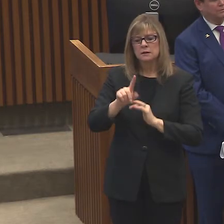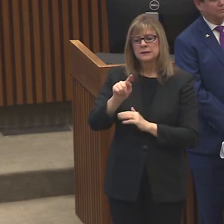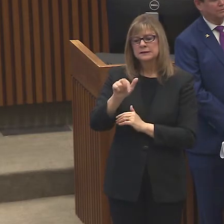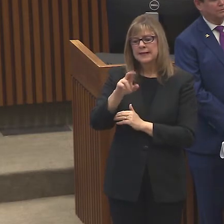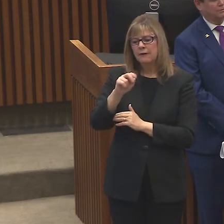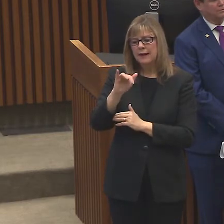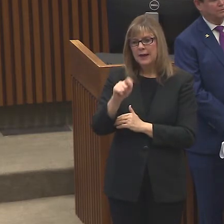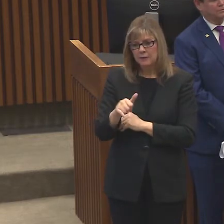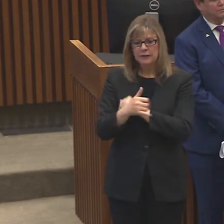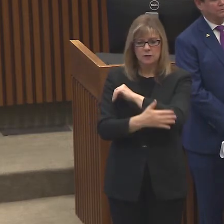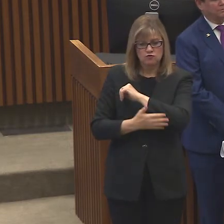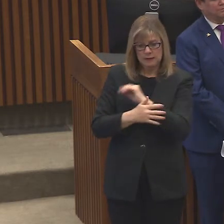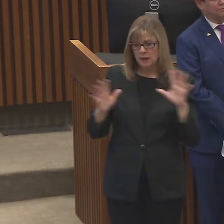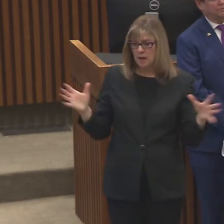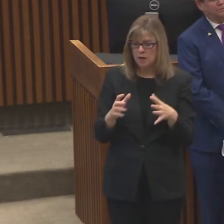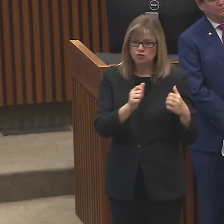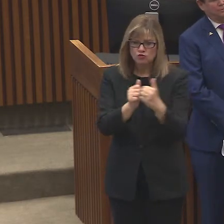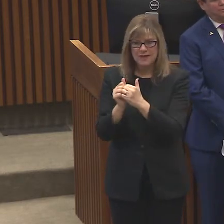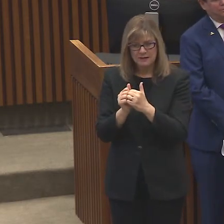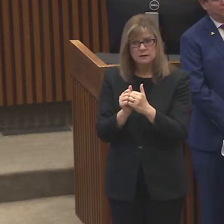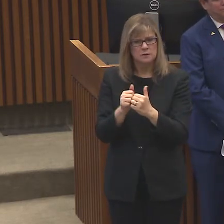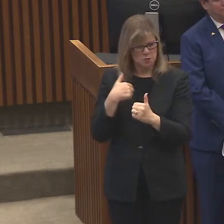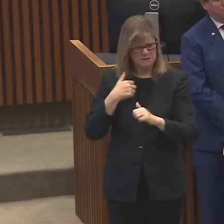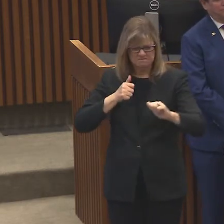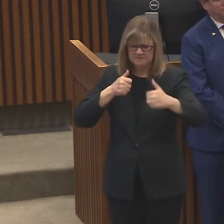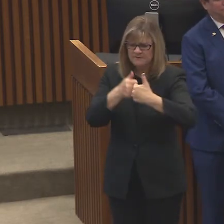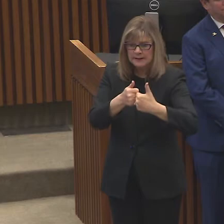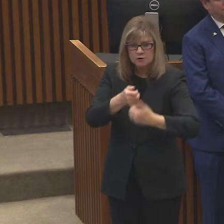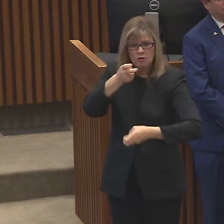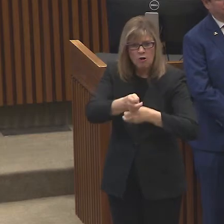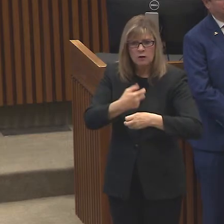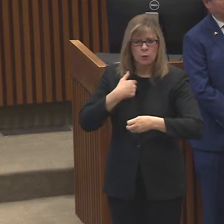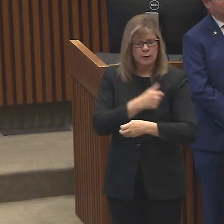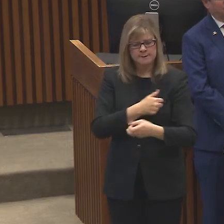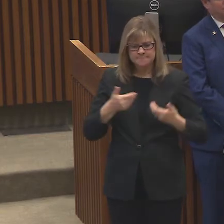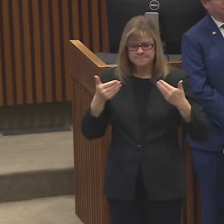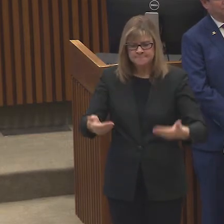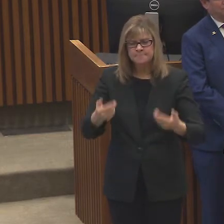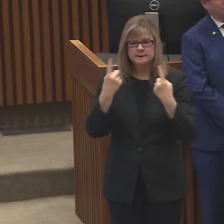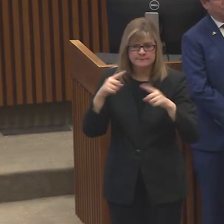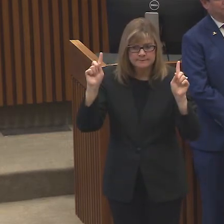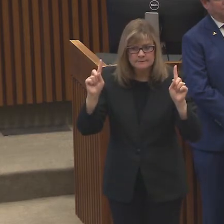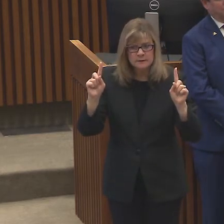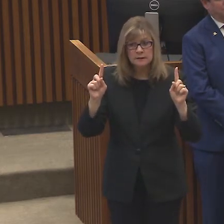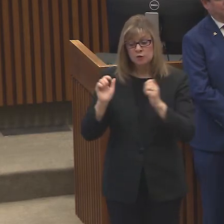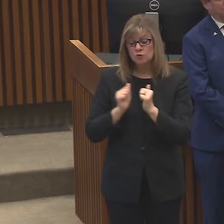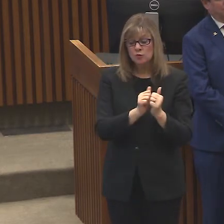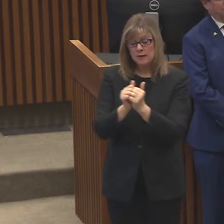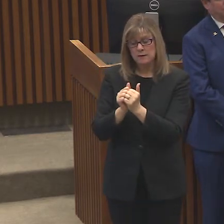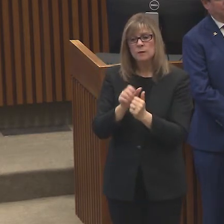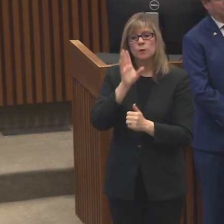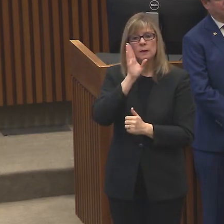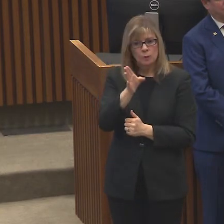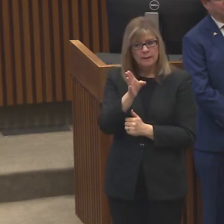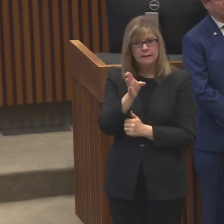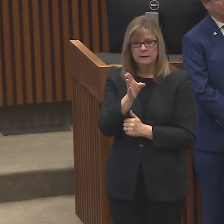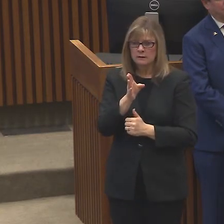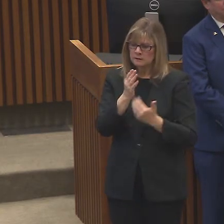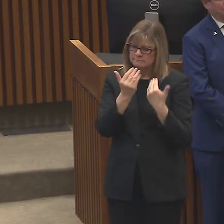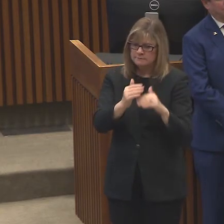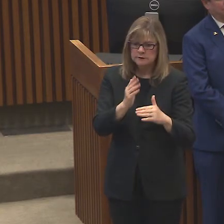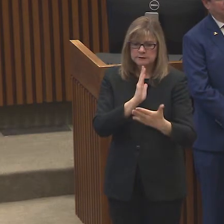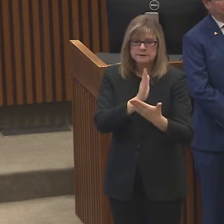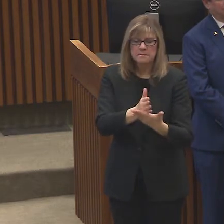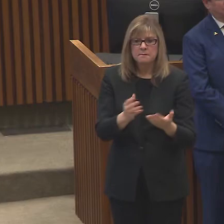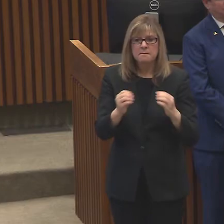nation, we do tackle the hard things and we get them done. Together we'll prevent more suffering and